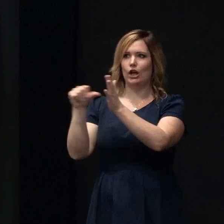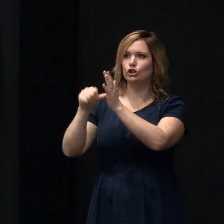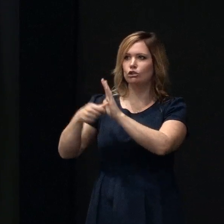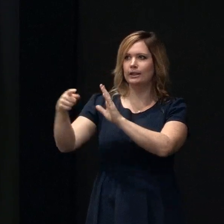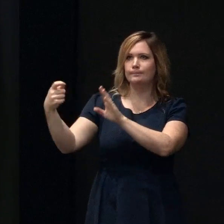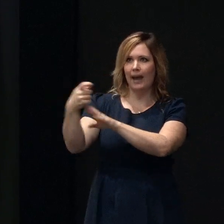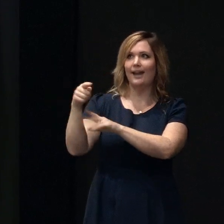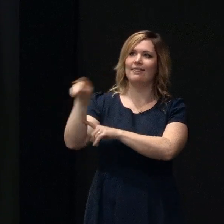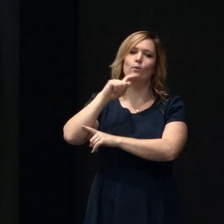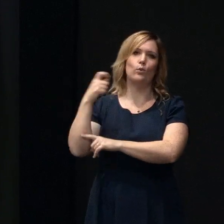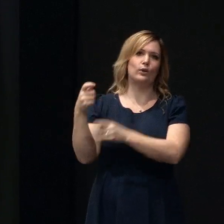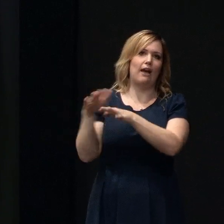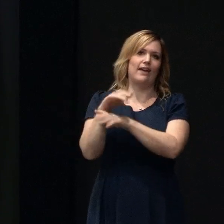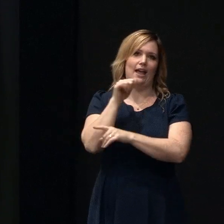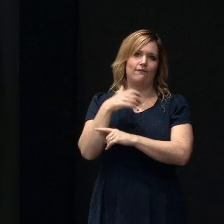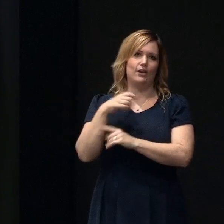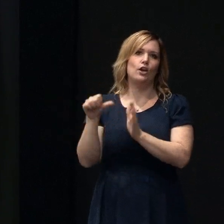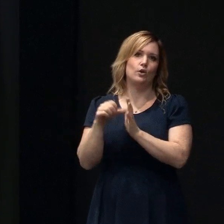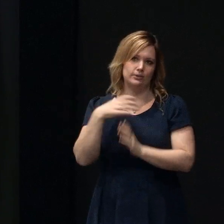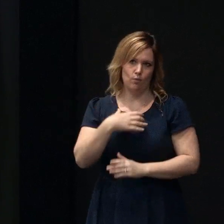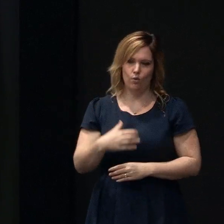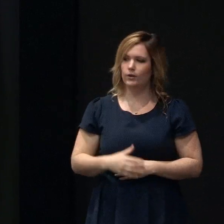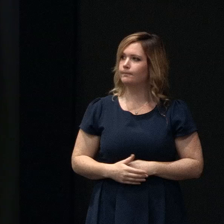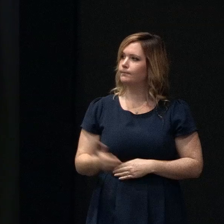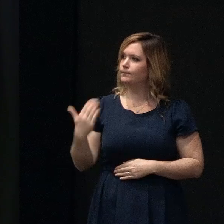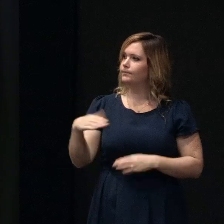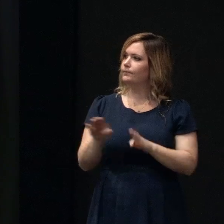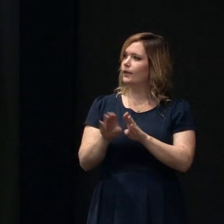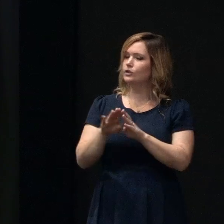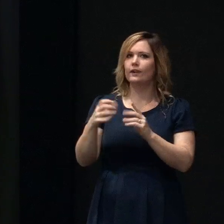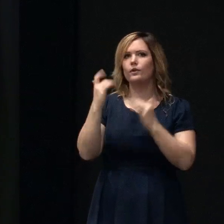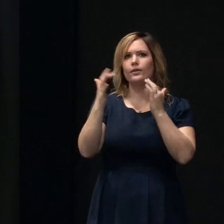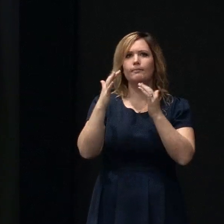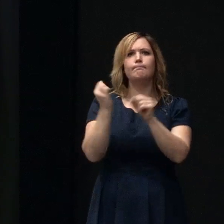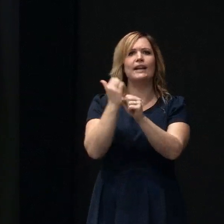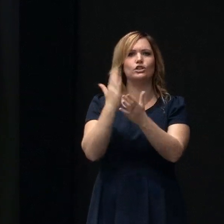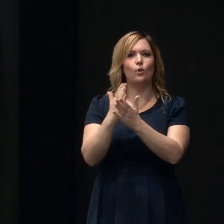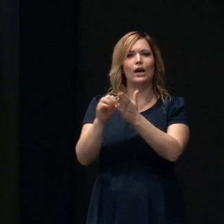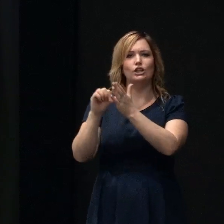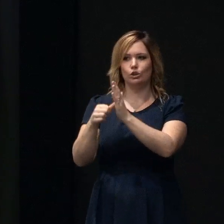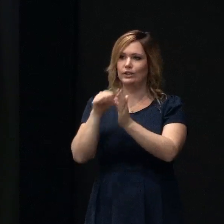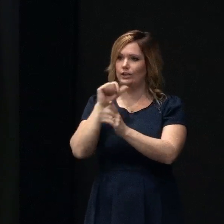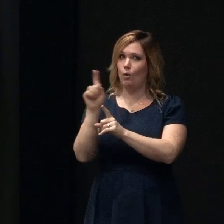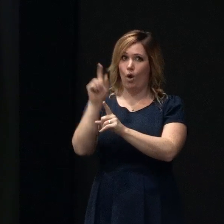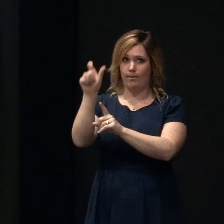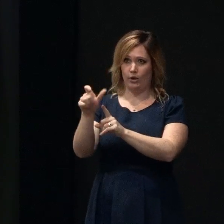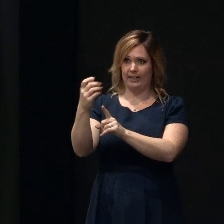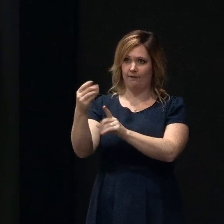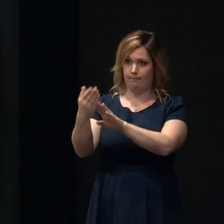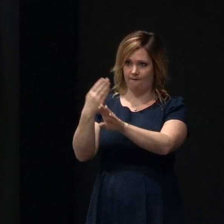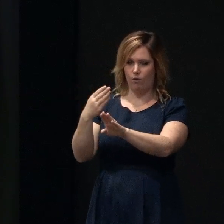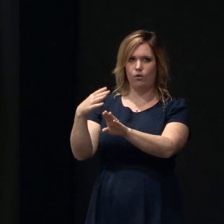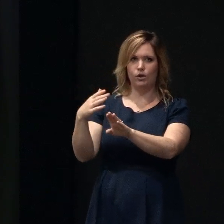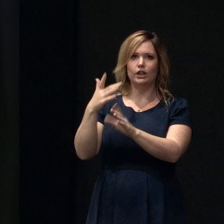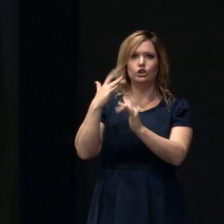rebuilding and then from the insurance perspective obviously the continuity of insurance is really important as we know in Christchurch and once you've cancelled